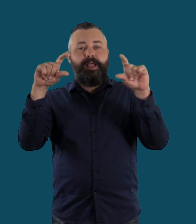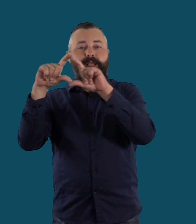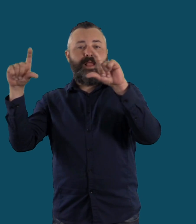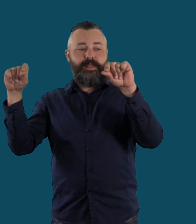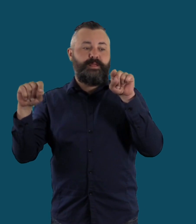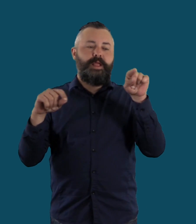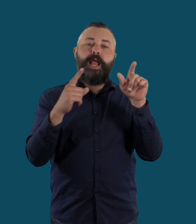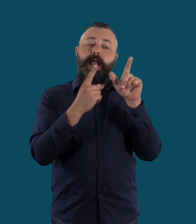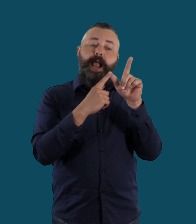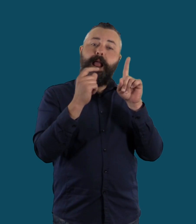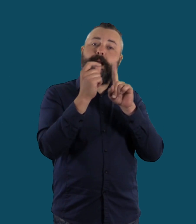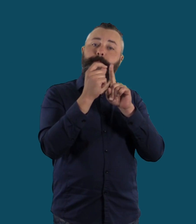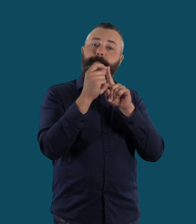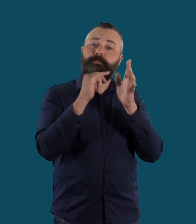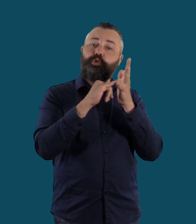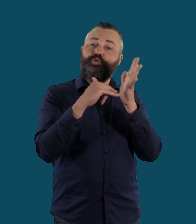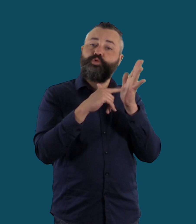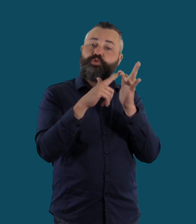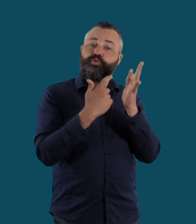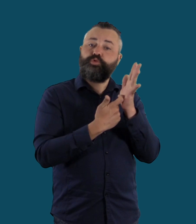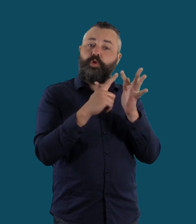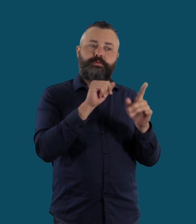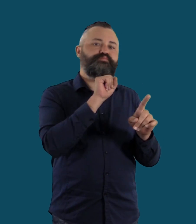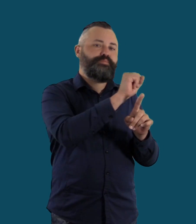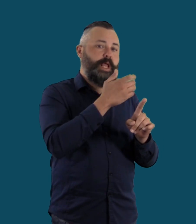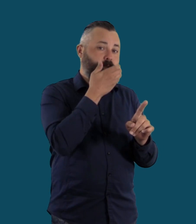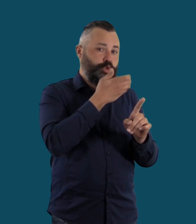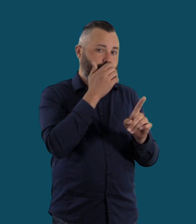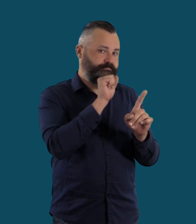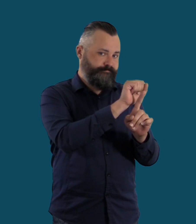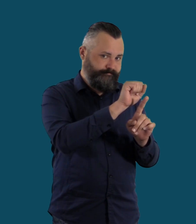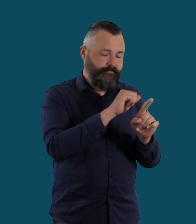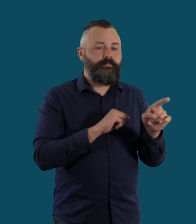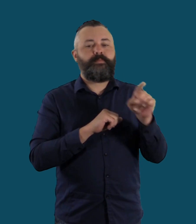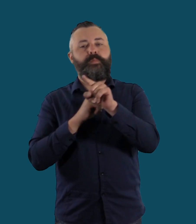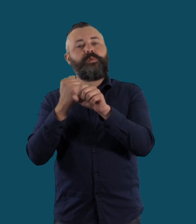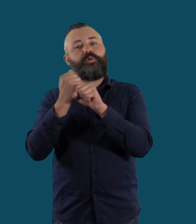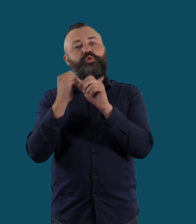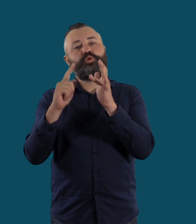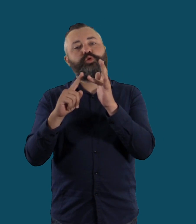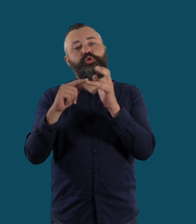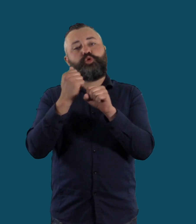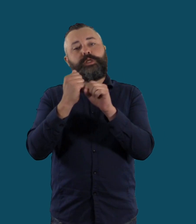If you have an Apple device, search for the app by accessing the App Store. Google Play is the option for Android devices.